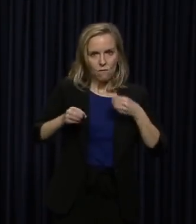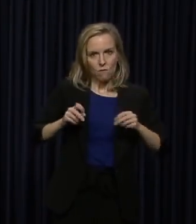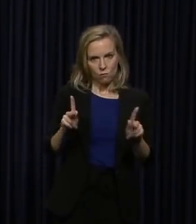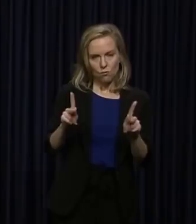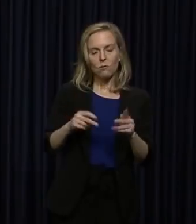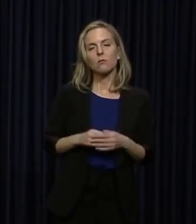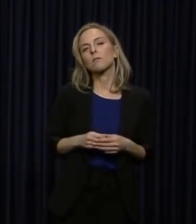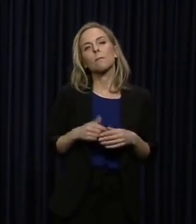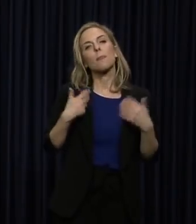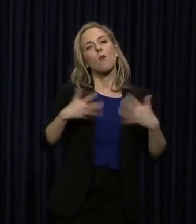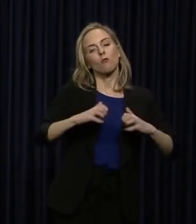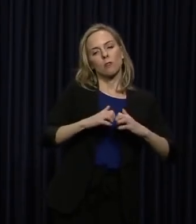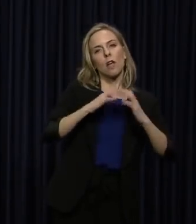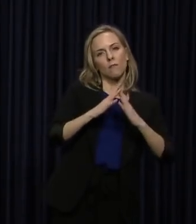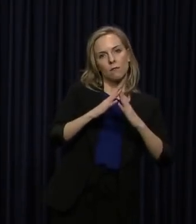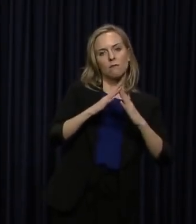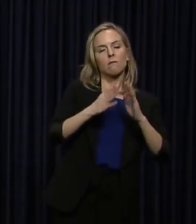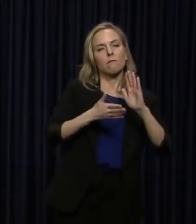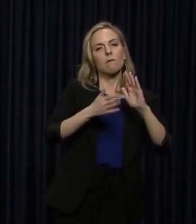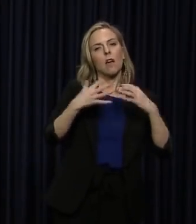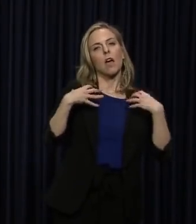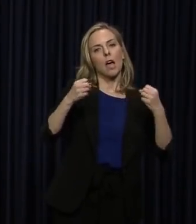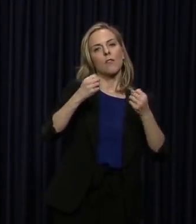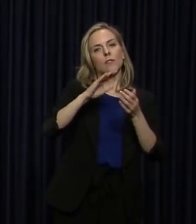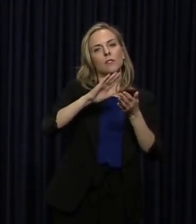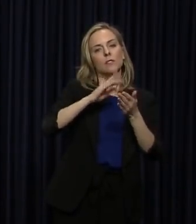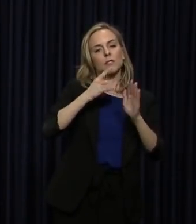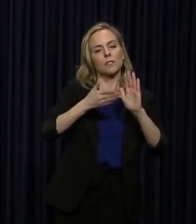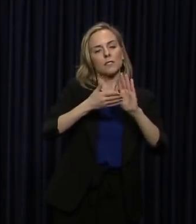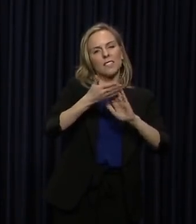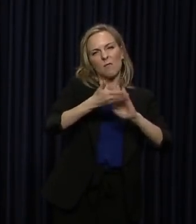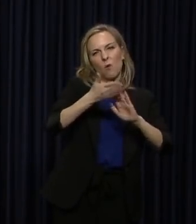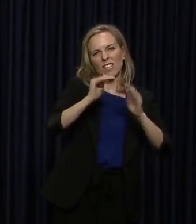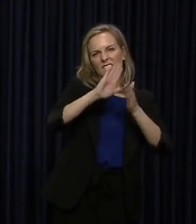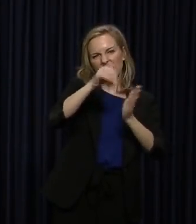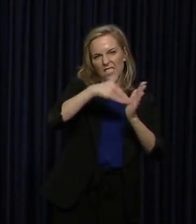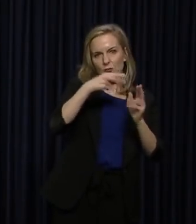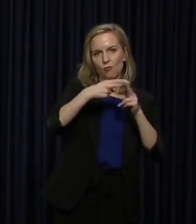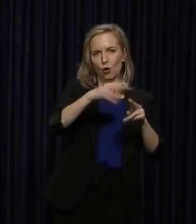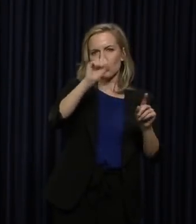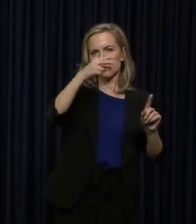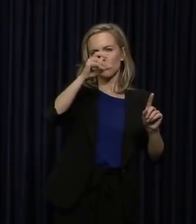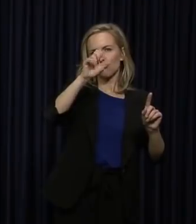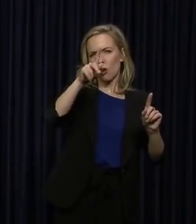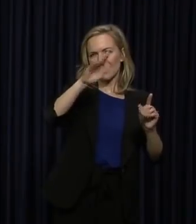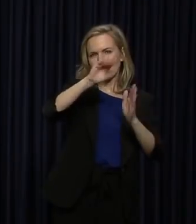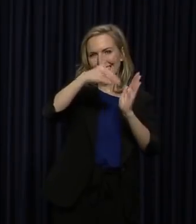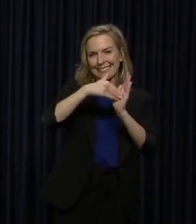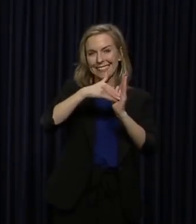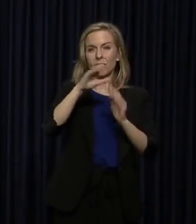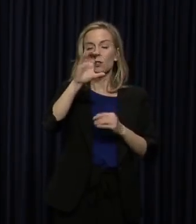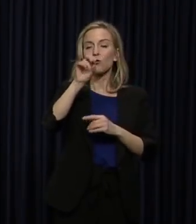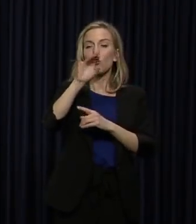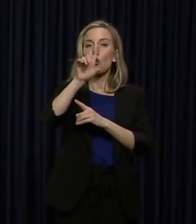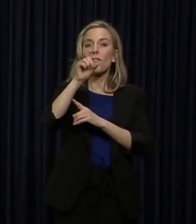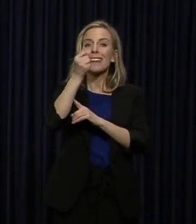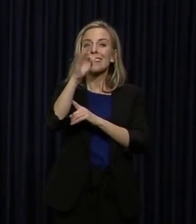opportunity. Now, we've activated the State Health Operations Center that's called the Shock Center. We announced Kentucky's COVID-19